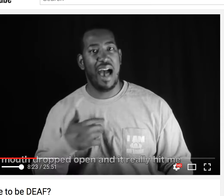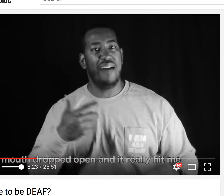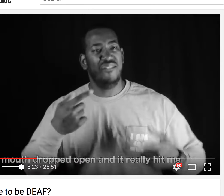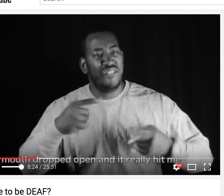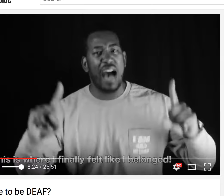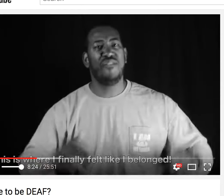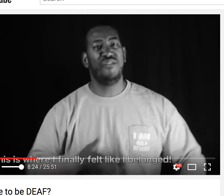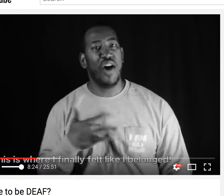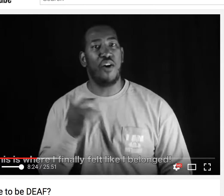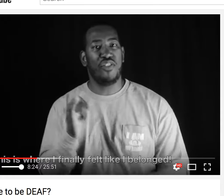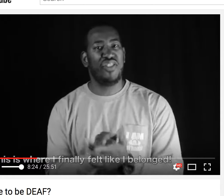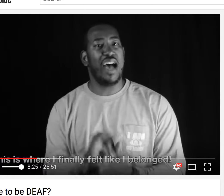understood me.